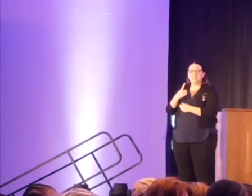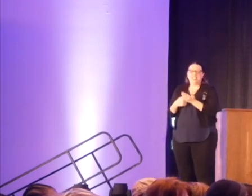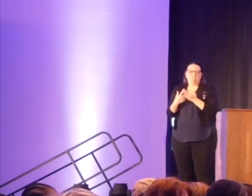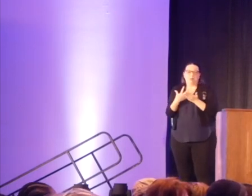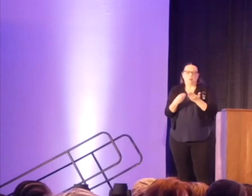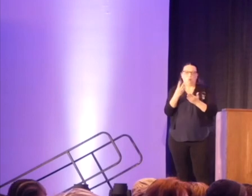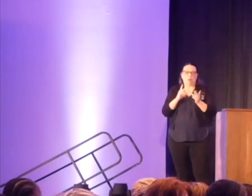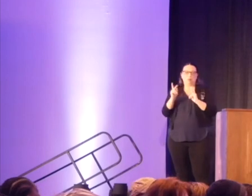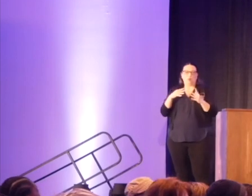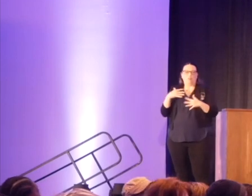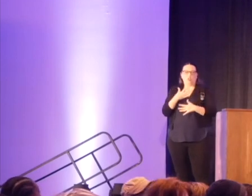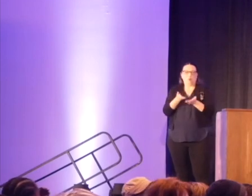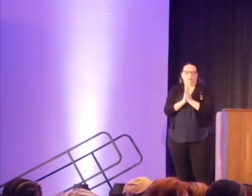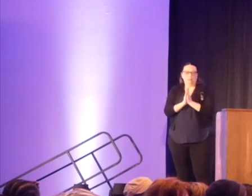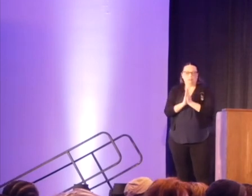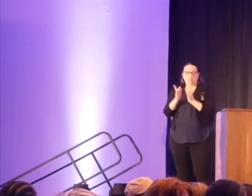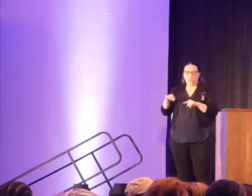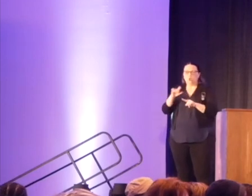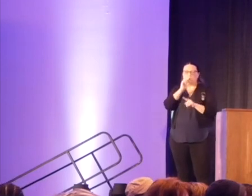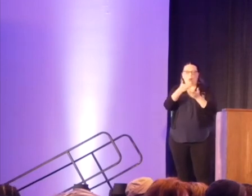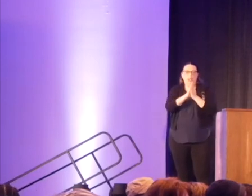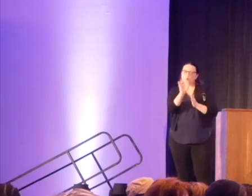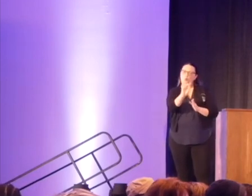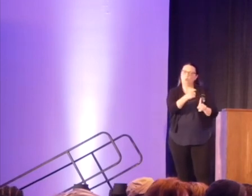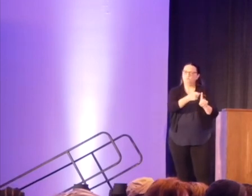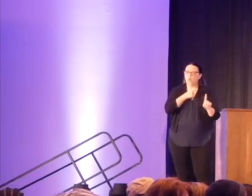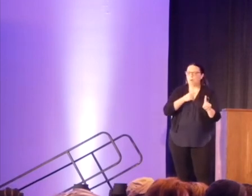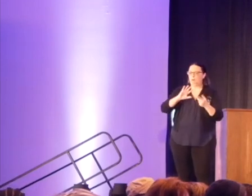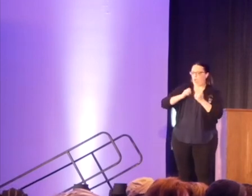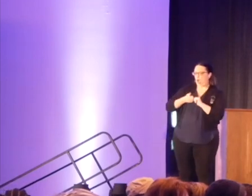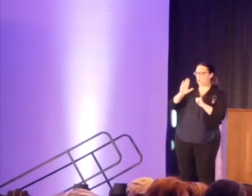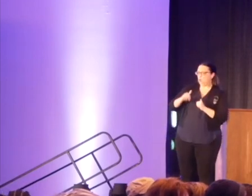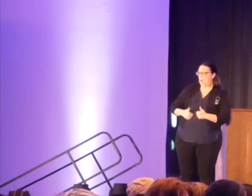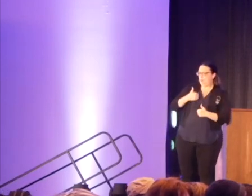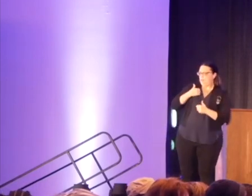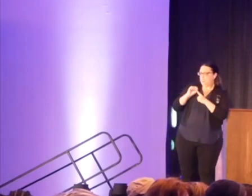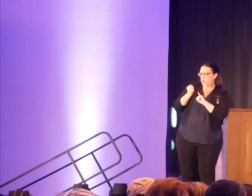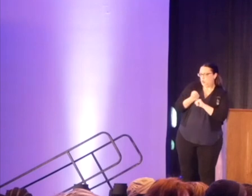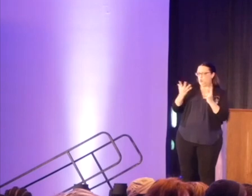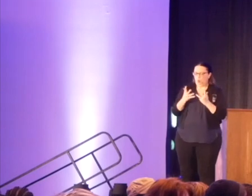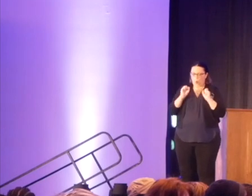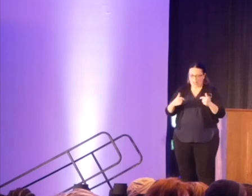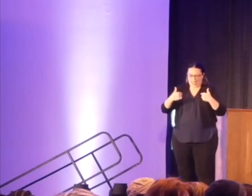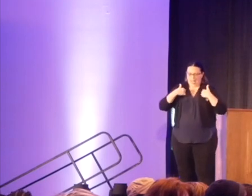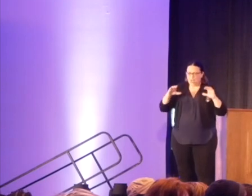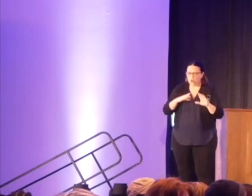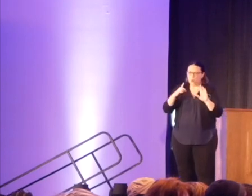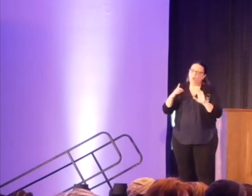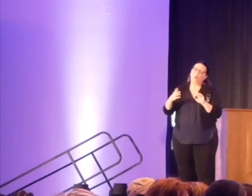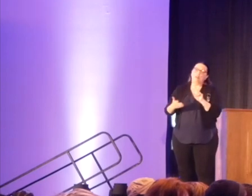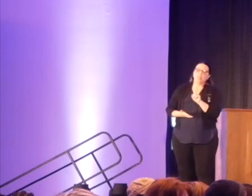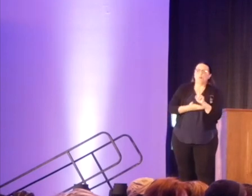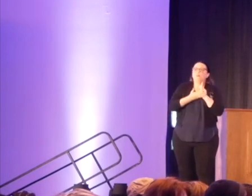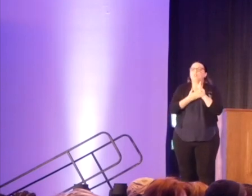Like, you guys don't ask, like, okay, where did you come from? How was your living situation? What can I do as a privileged white man? What can